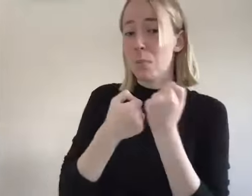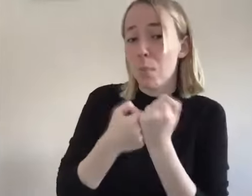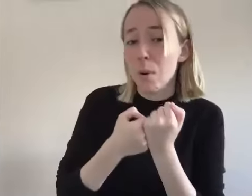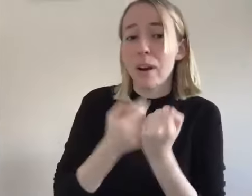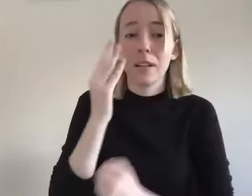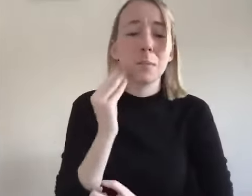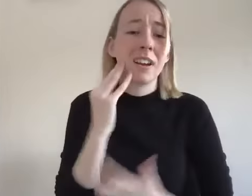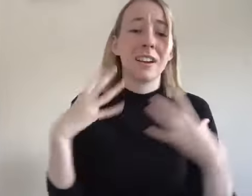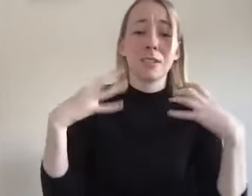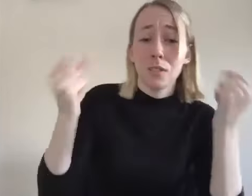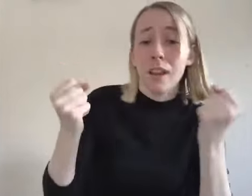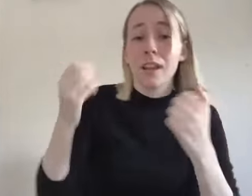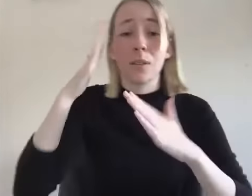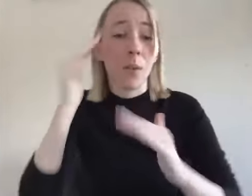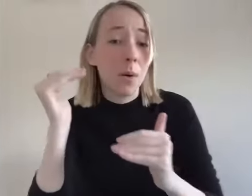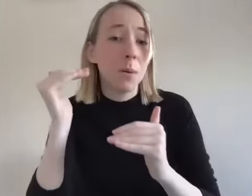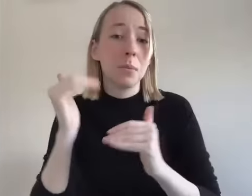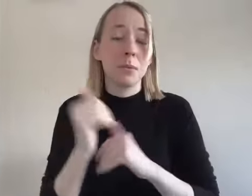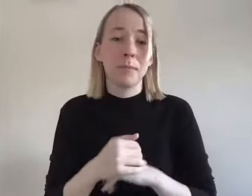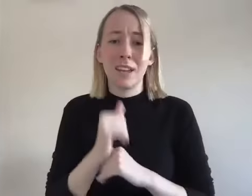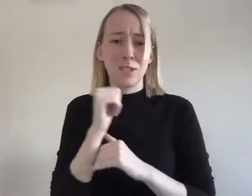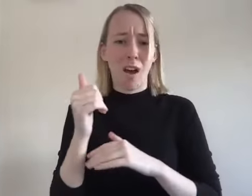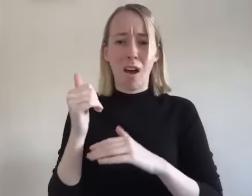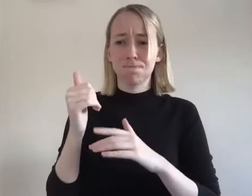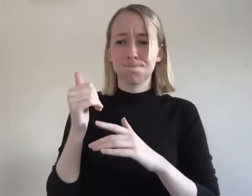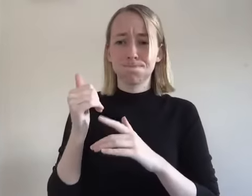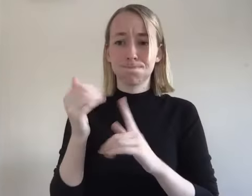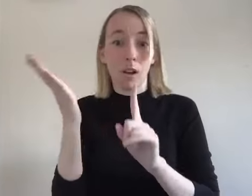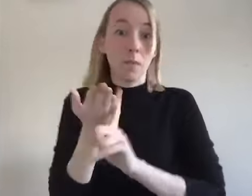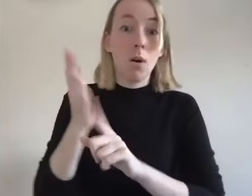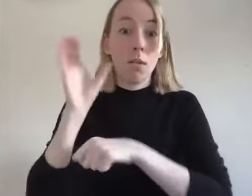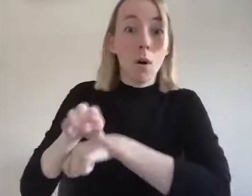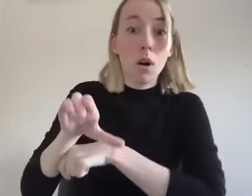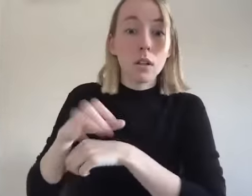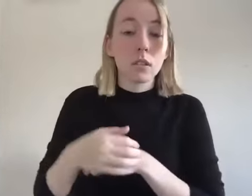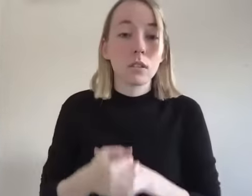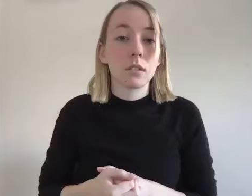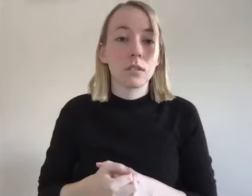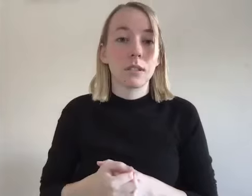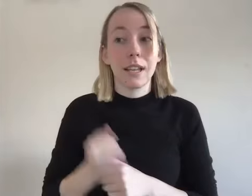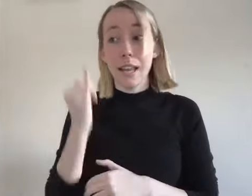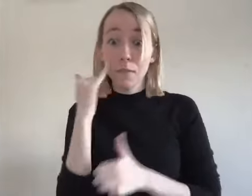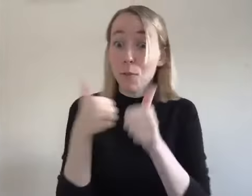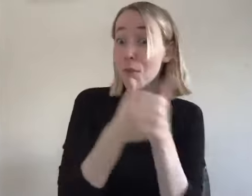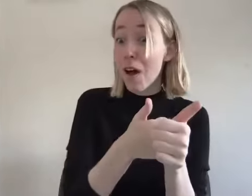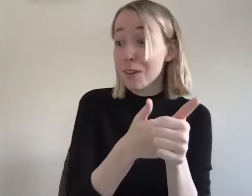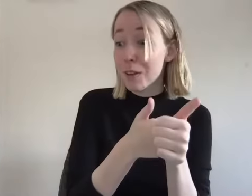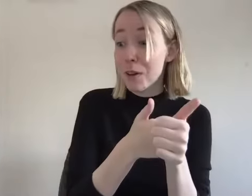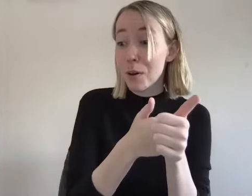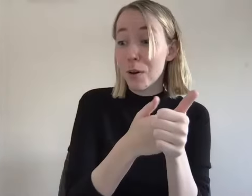up through our own experience strength and hope and it's not like this force like if you do this if you follow